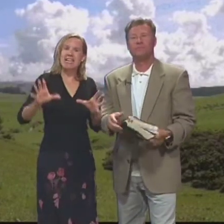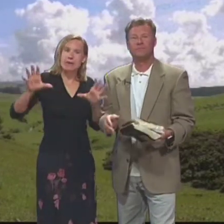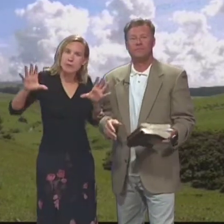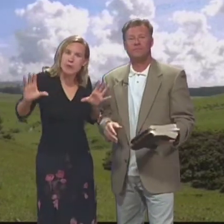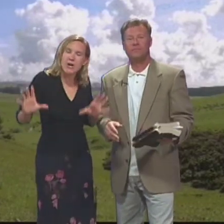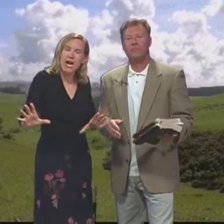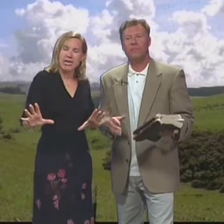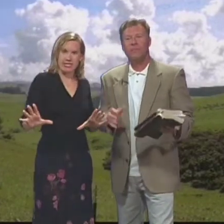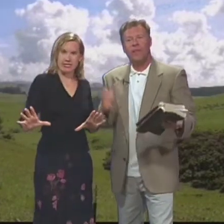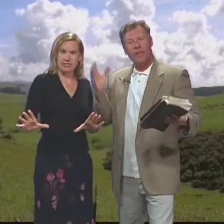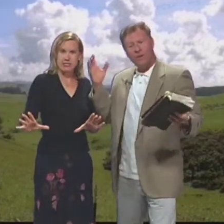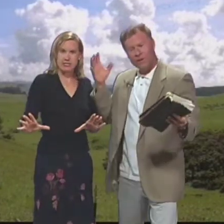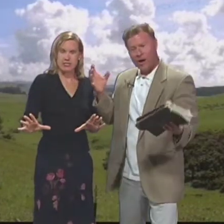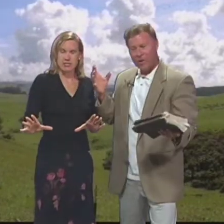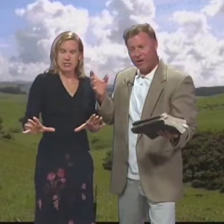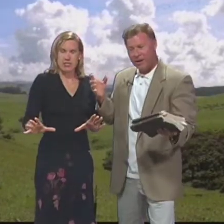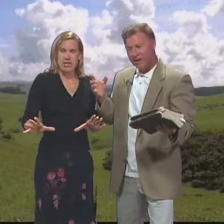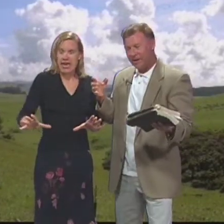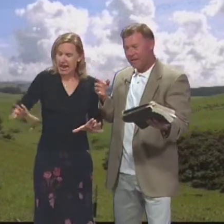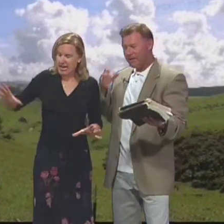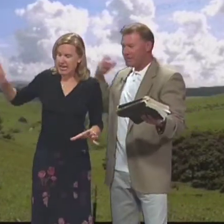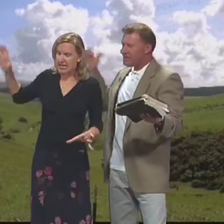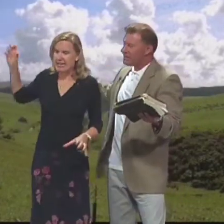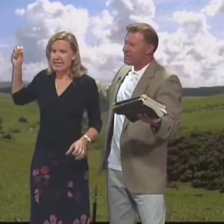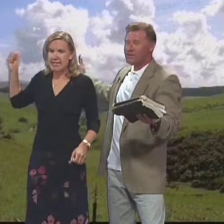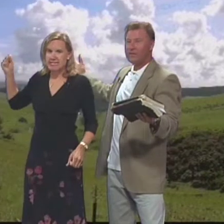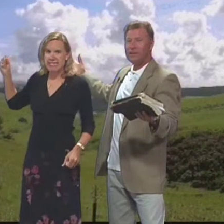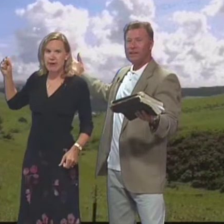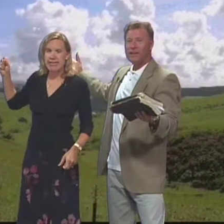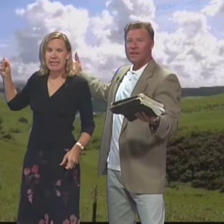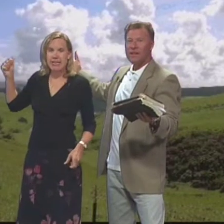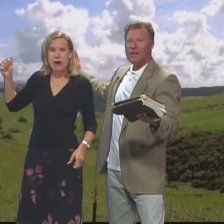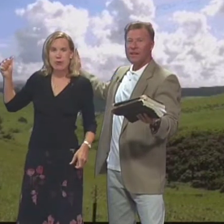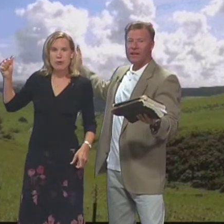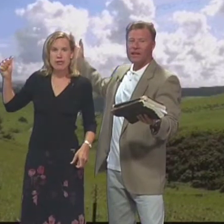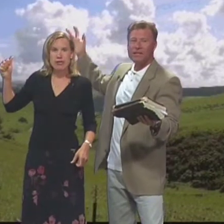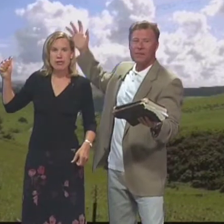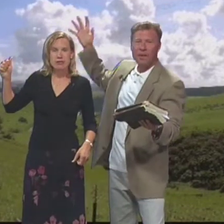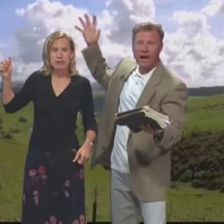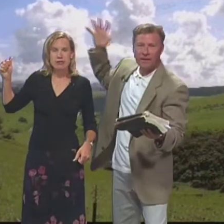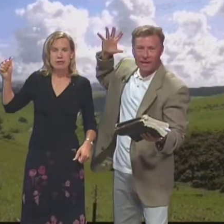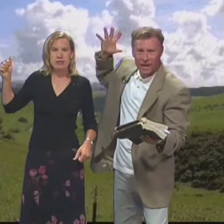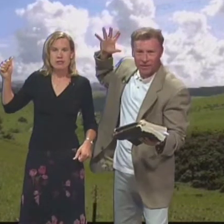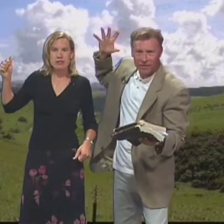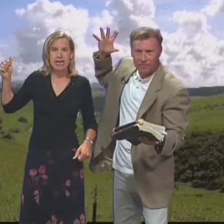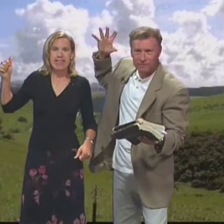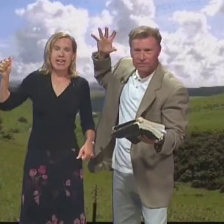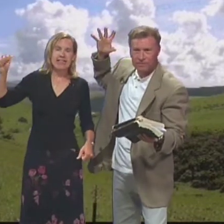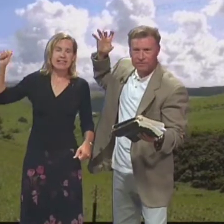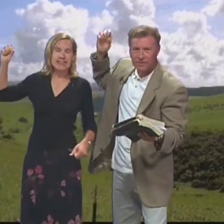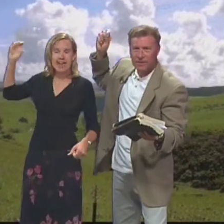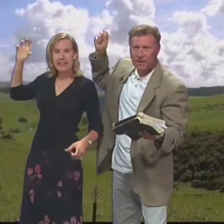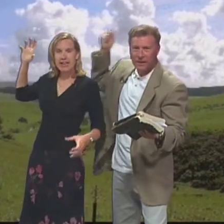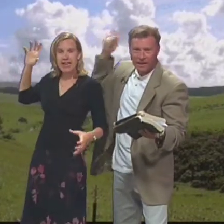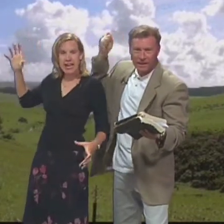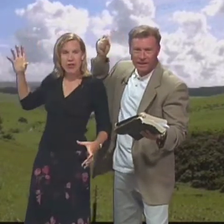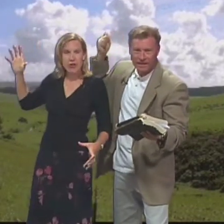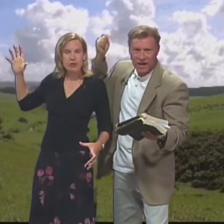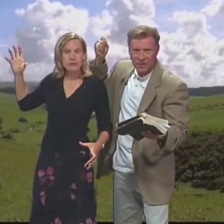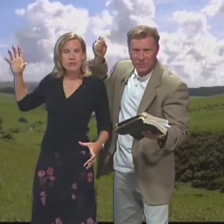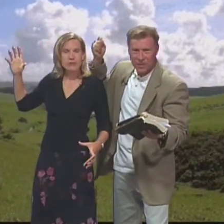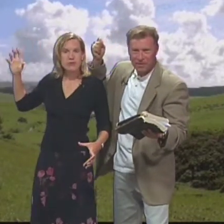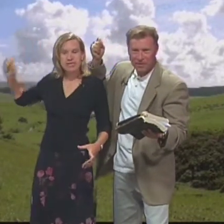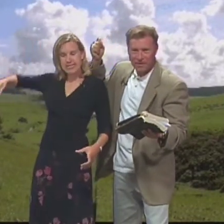manejar Empujar The old cowboy El ranchero Ahí el cowboy Is up behind the cattle Está ahí detrás Del